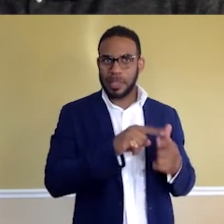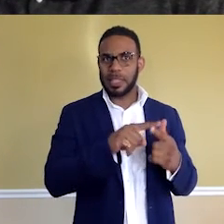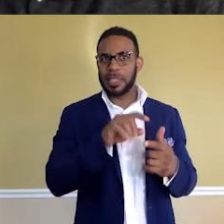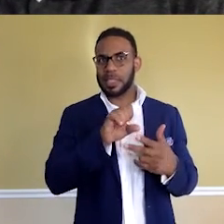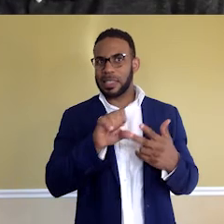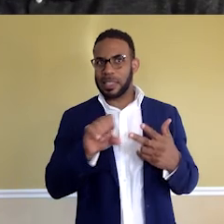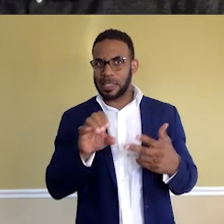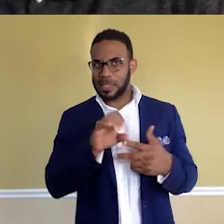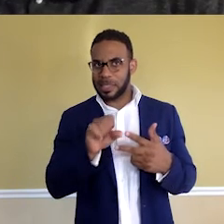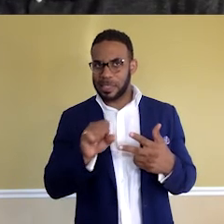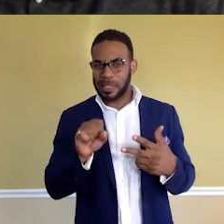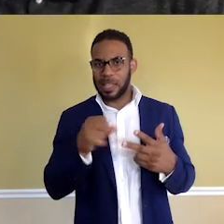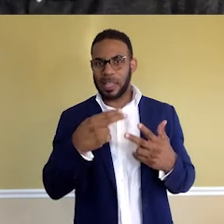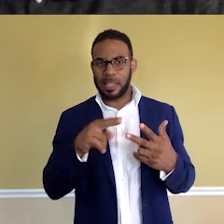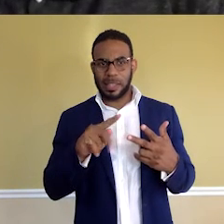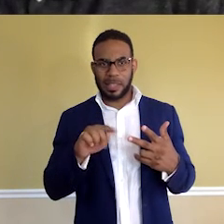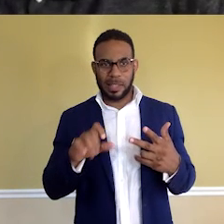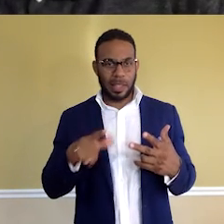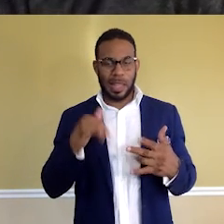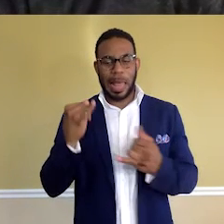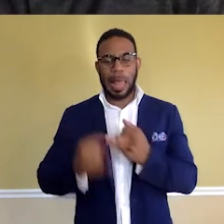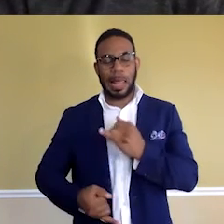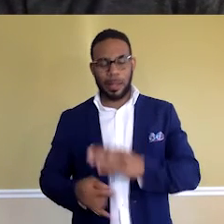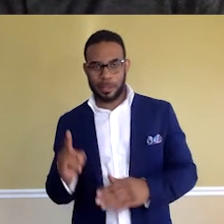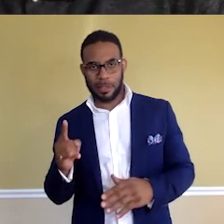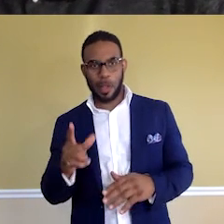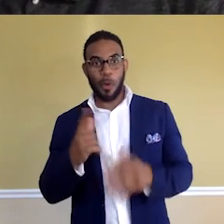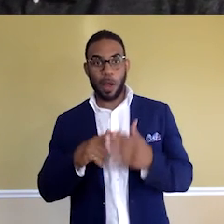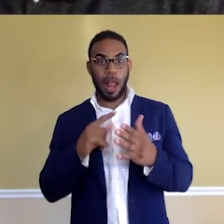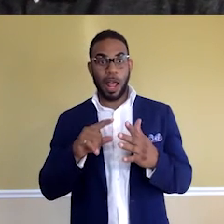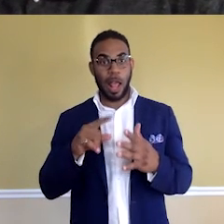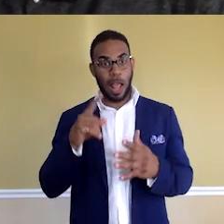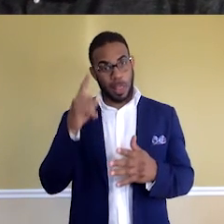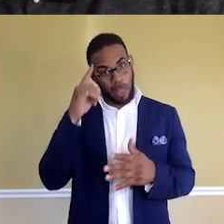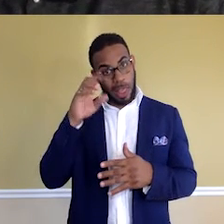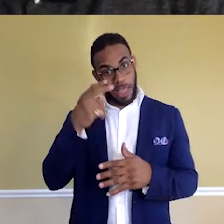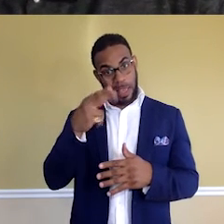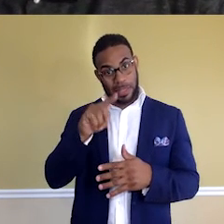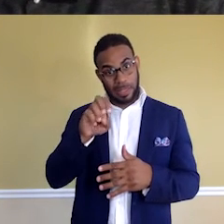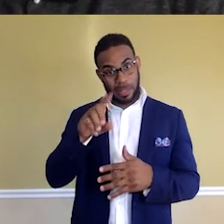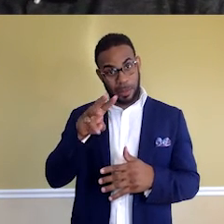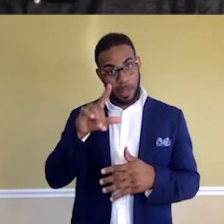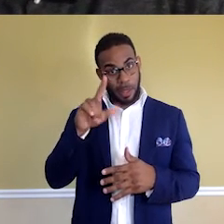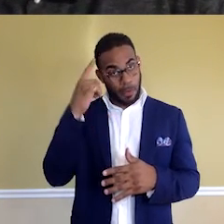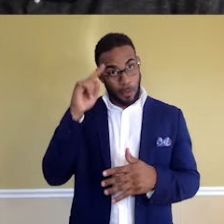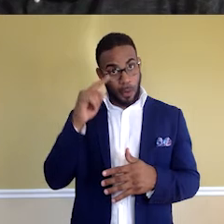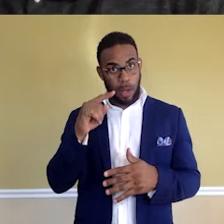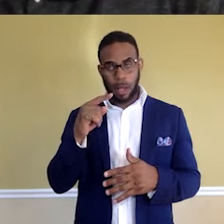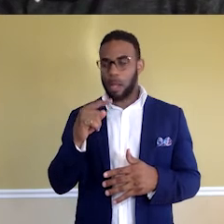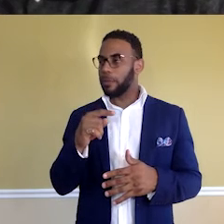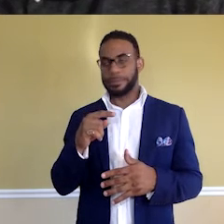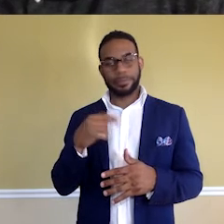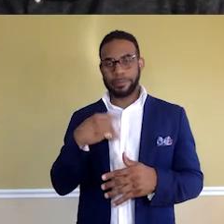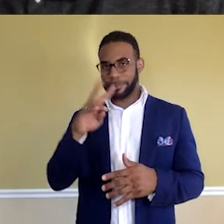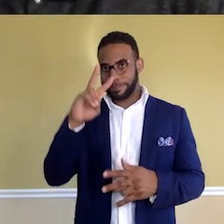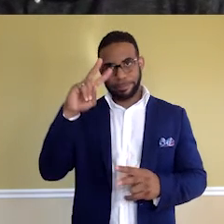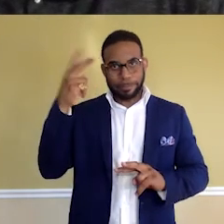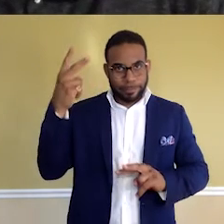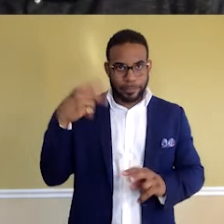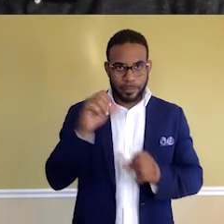HTML. HTML was what I learned last. What I thought HTML was for is, oh, you want to create a table? Go and copy how it